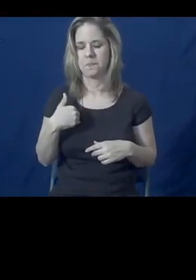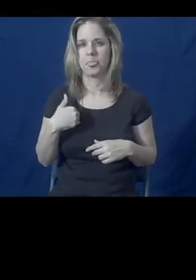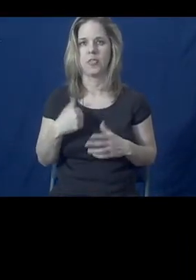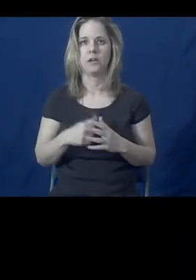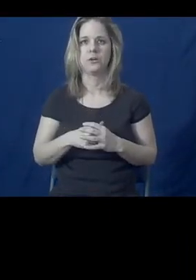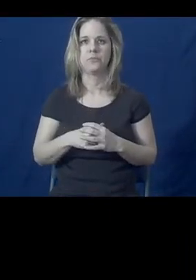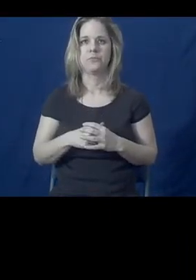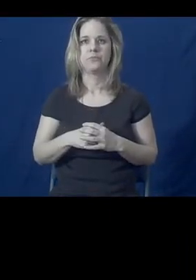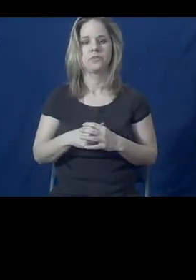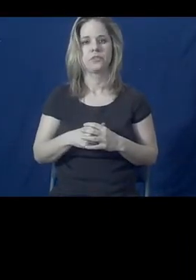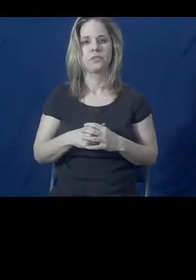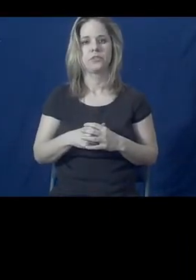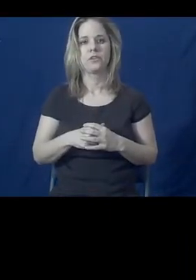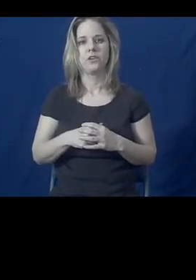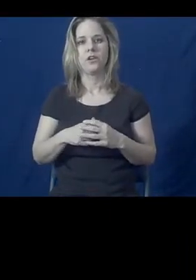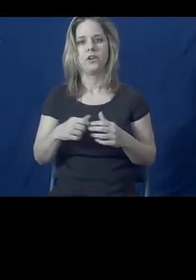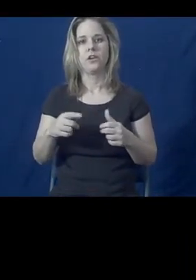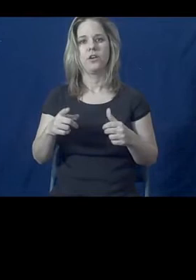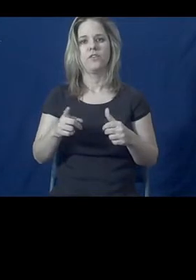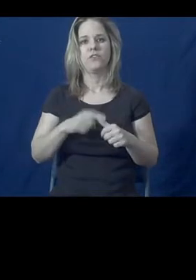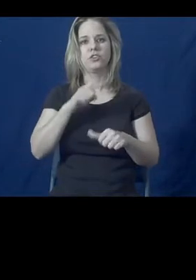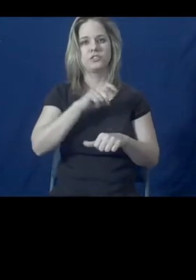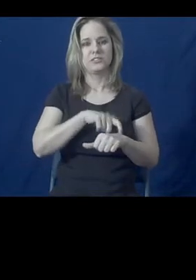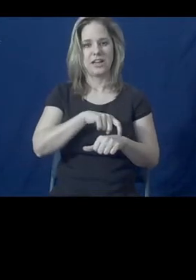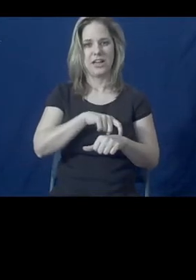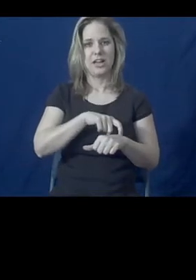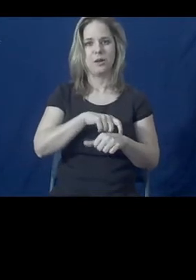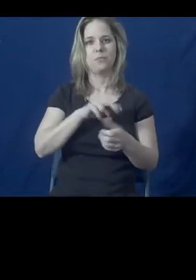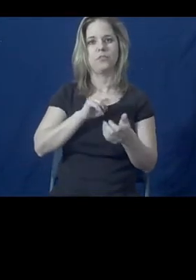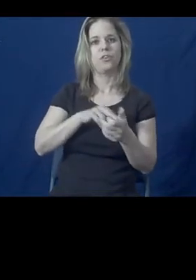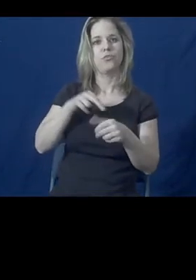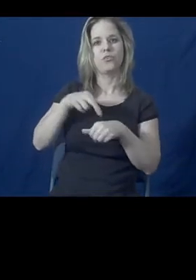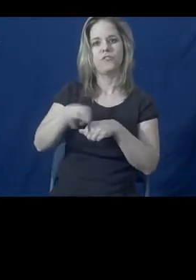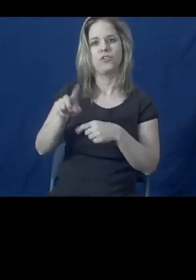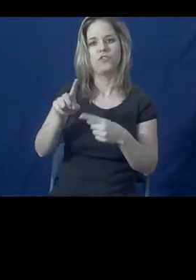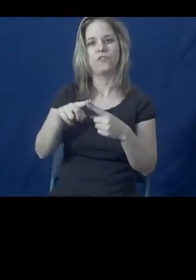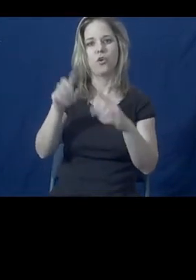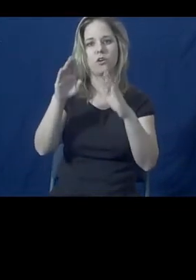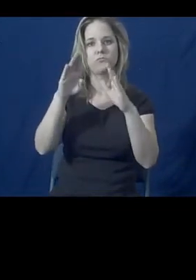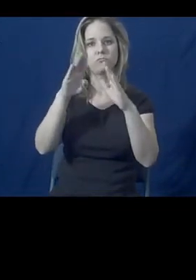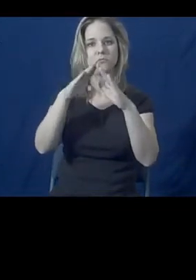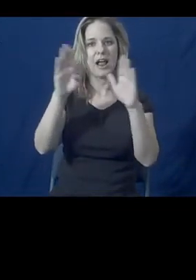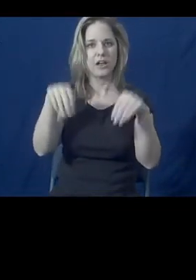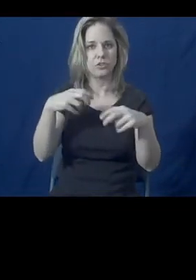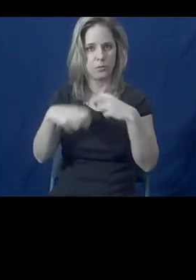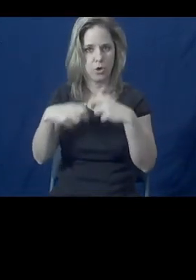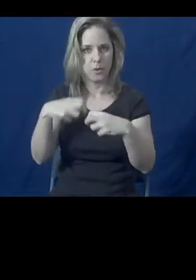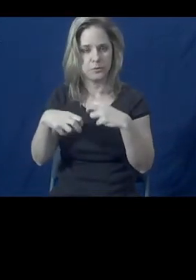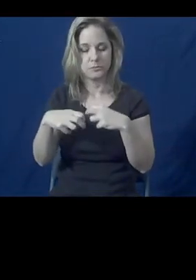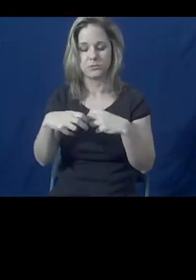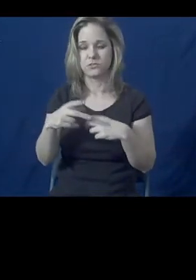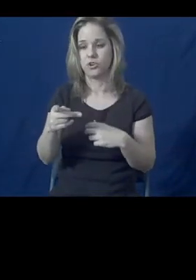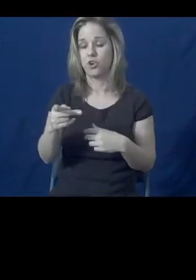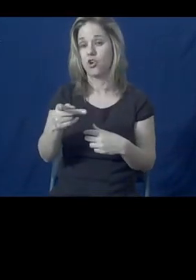referred by her healthcare provider for housing issues. She and her husband were facing foreclosure.